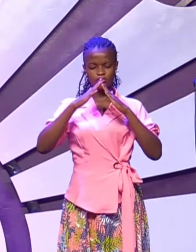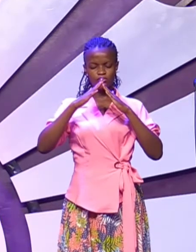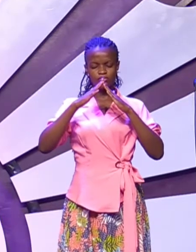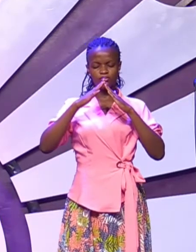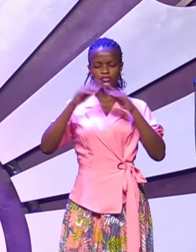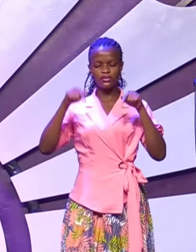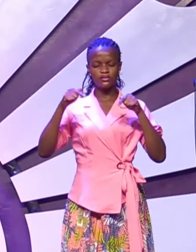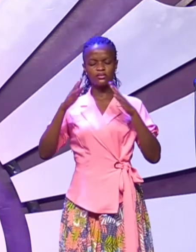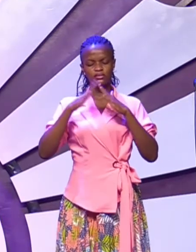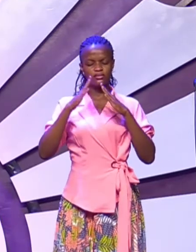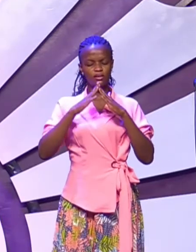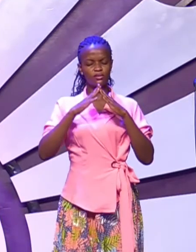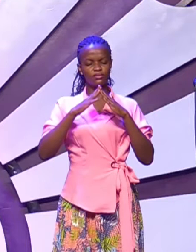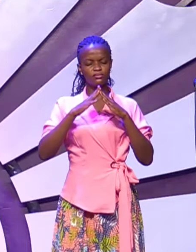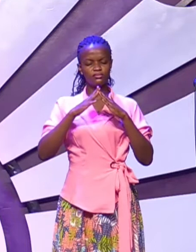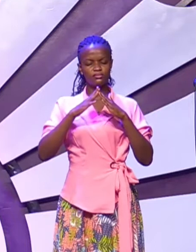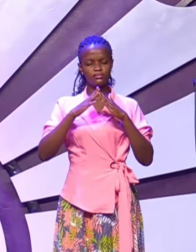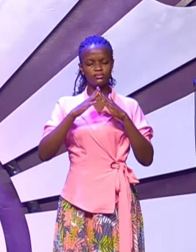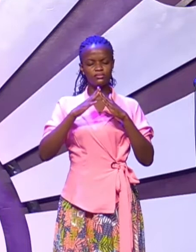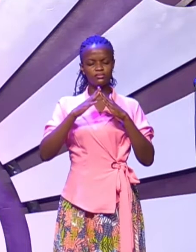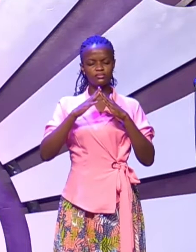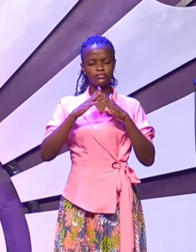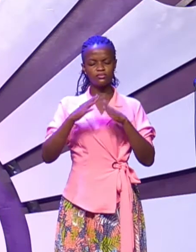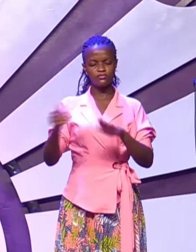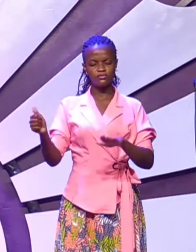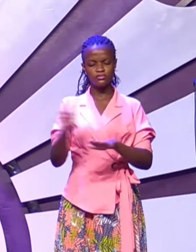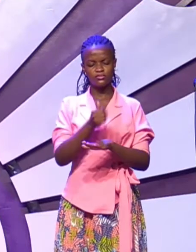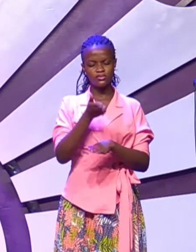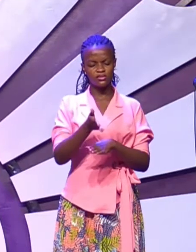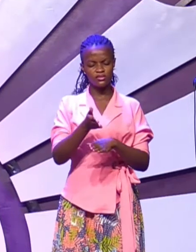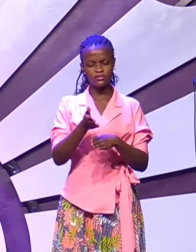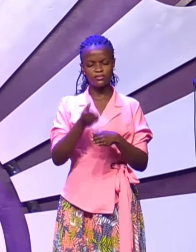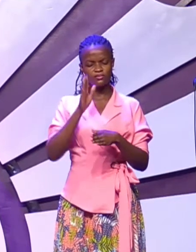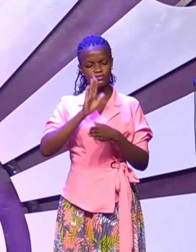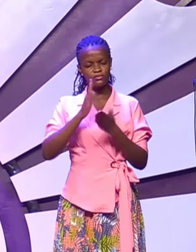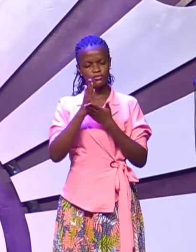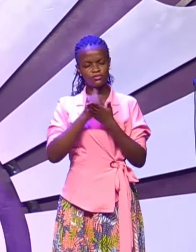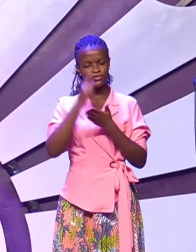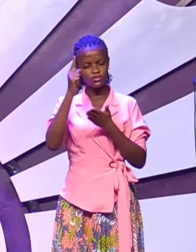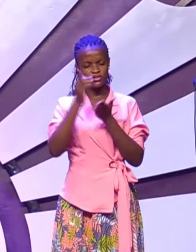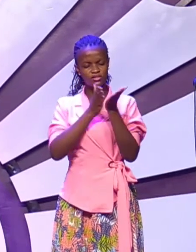This house was planted by your servants almost 60 years ago.